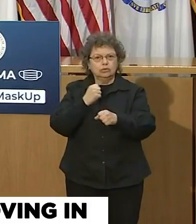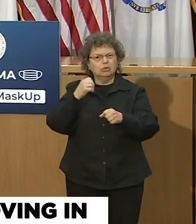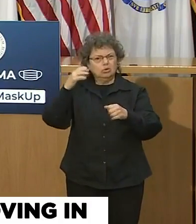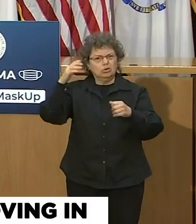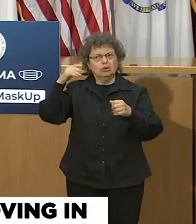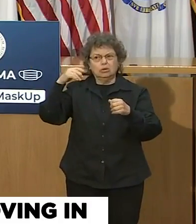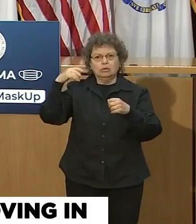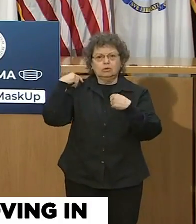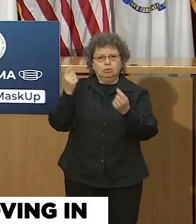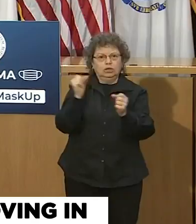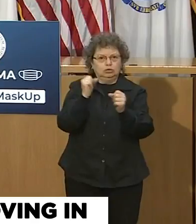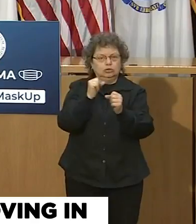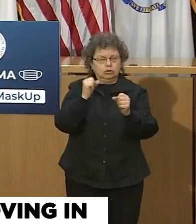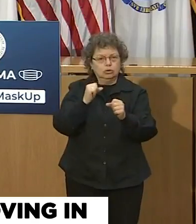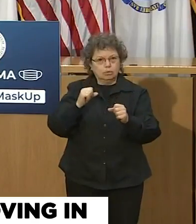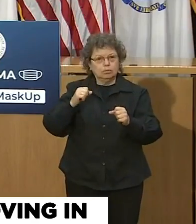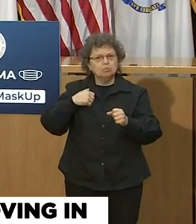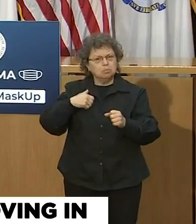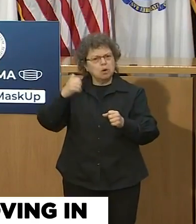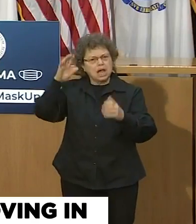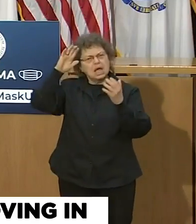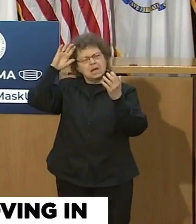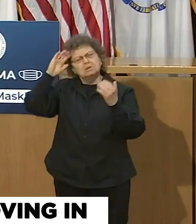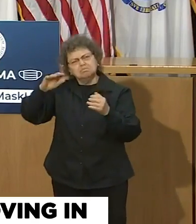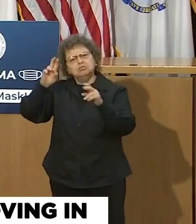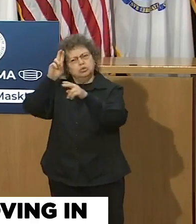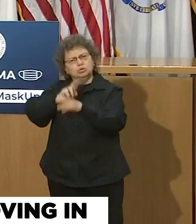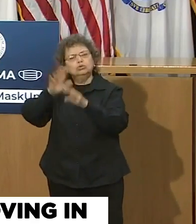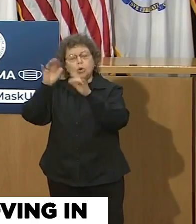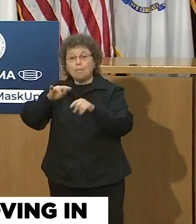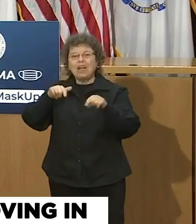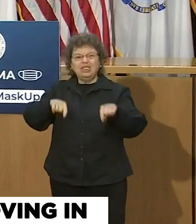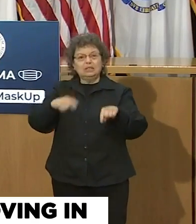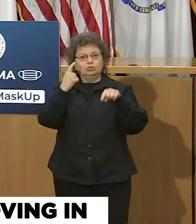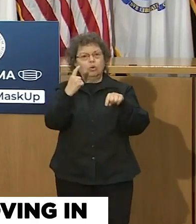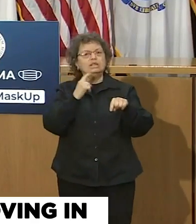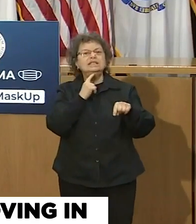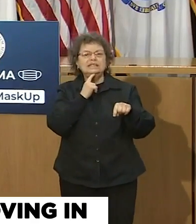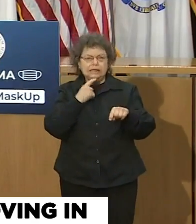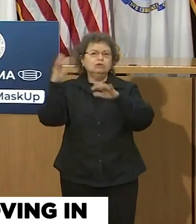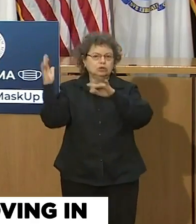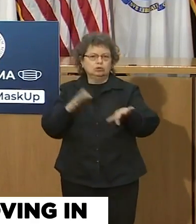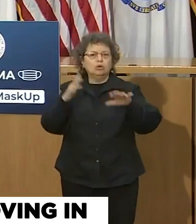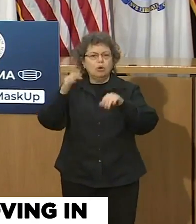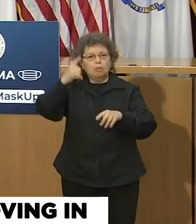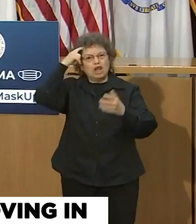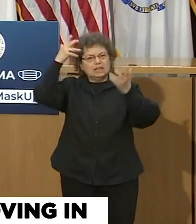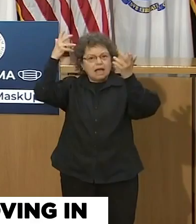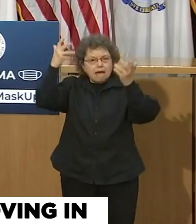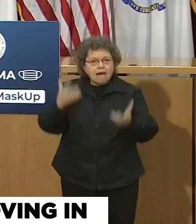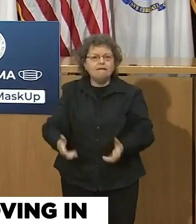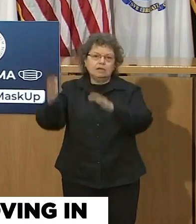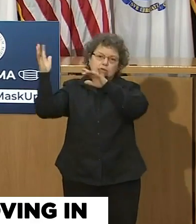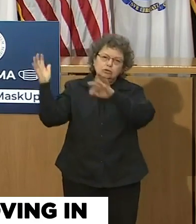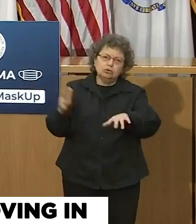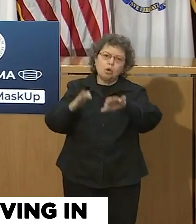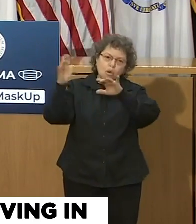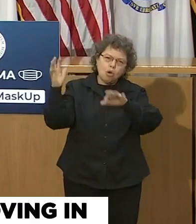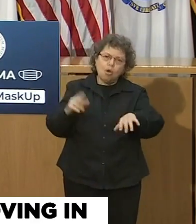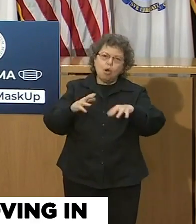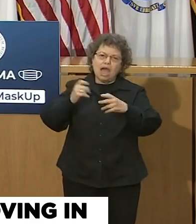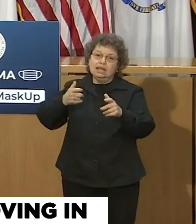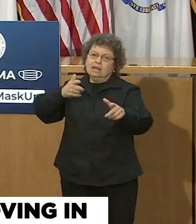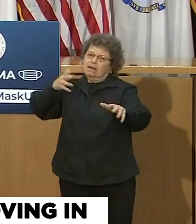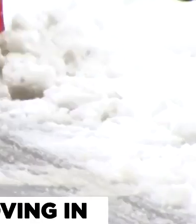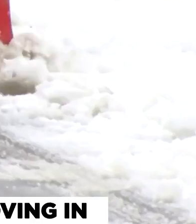important for folks to take this one seriously due to the heavy snowfall, the high winds, and the speed with which a lot of this snow is going to fall when it